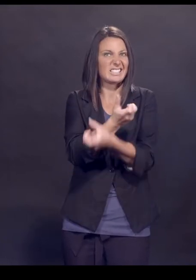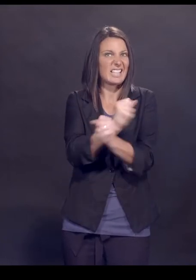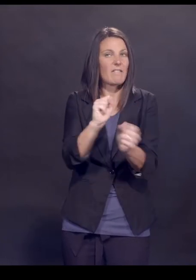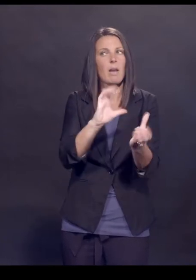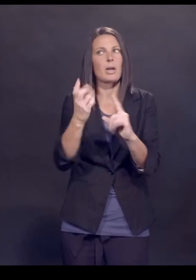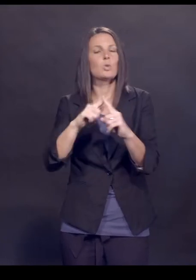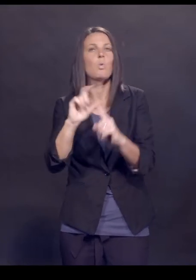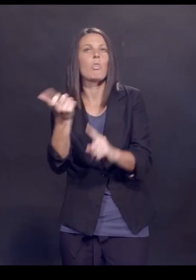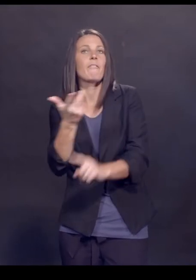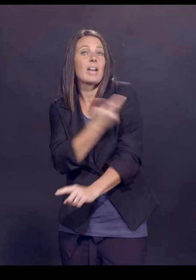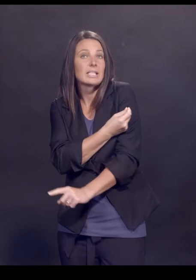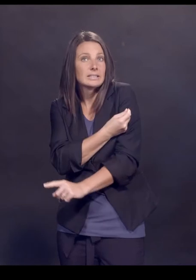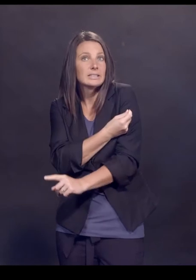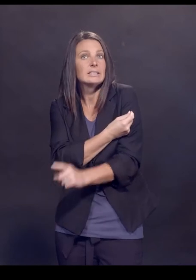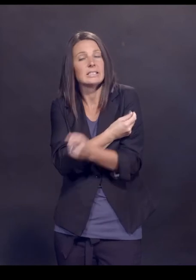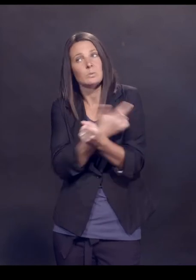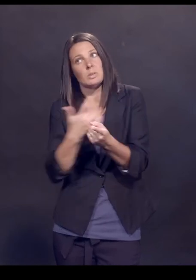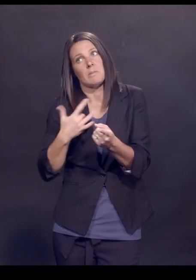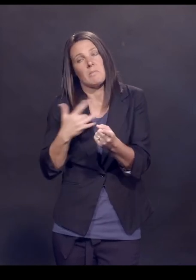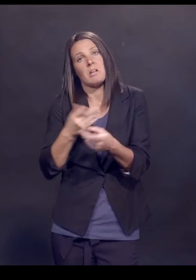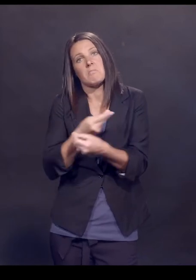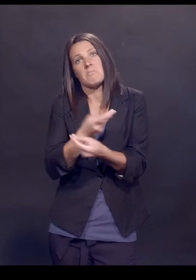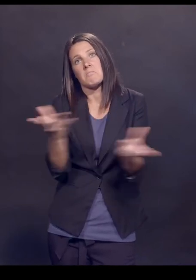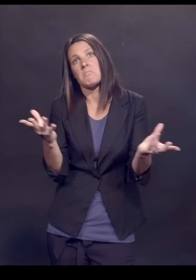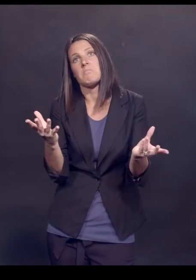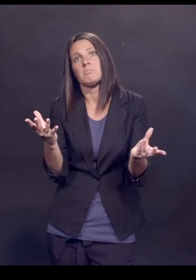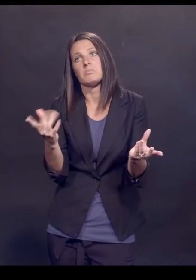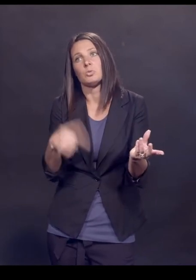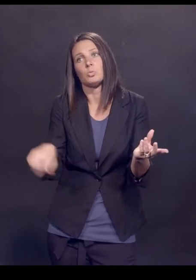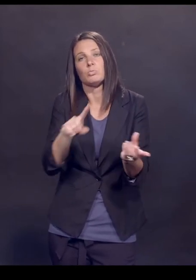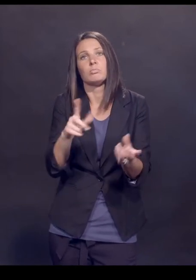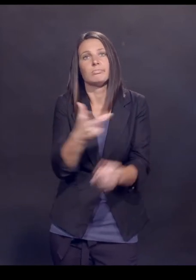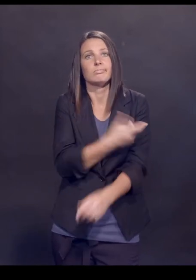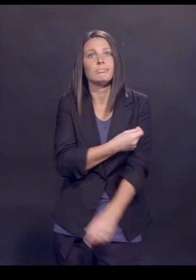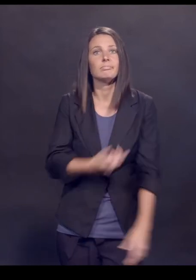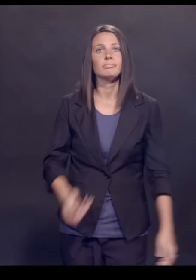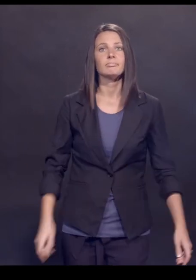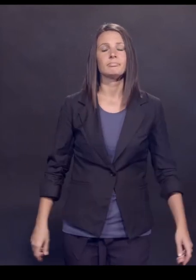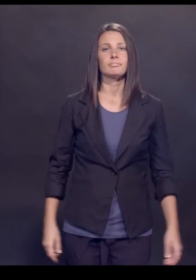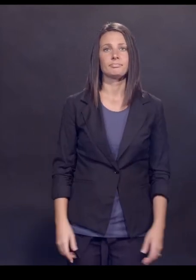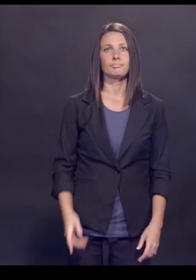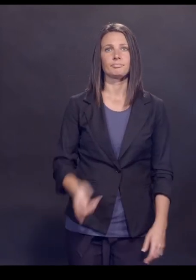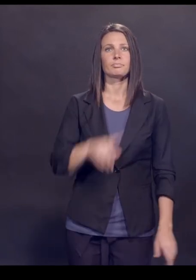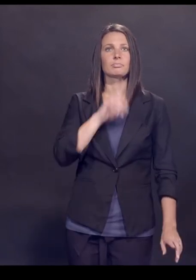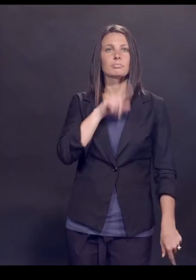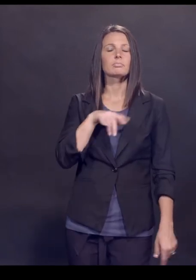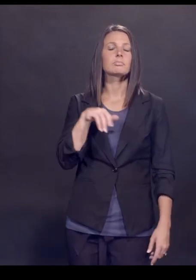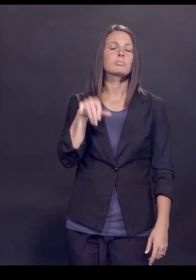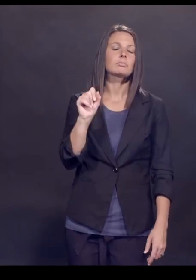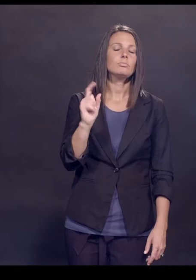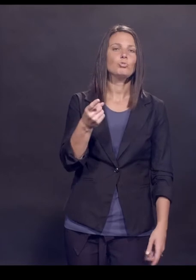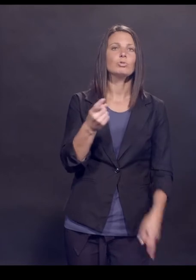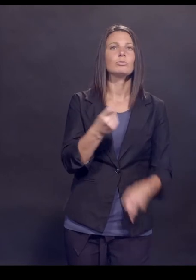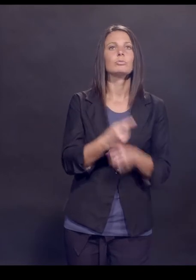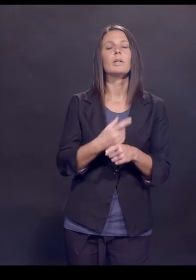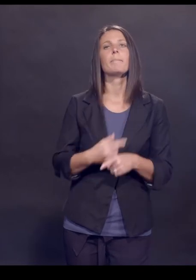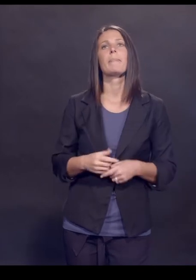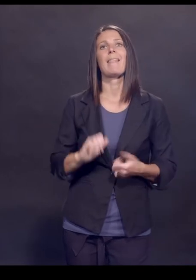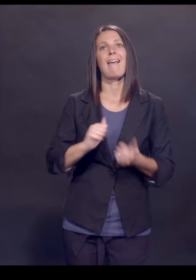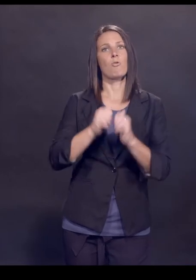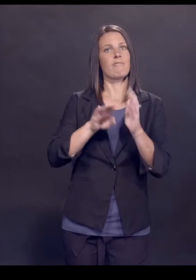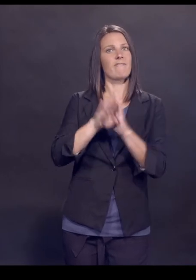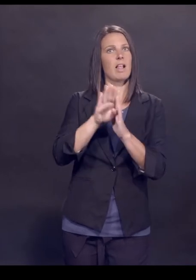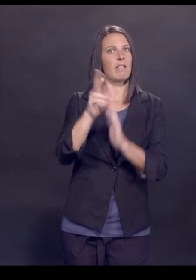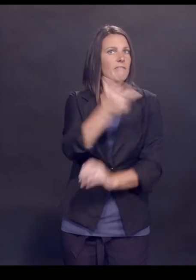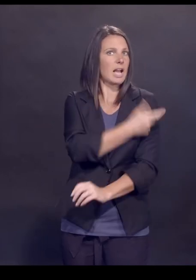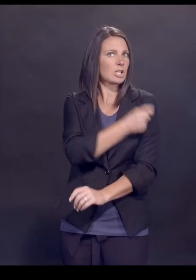other vaccines that we typically have no question about? Right. So here's the way you would typically develop a